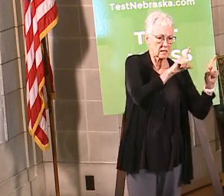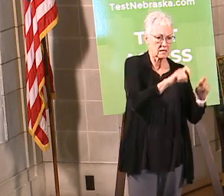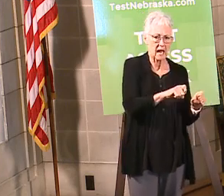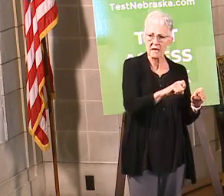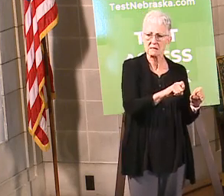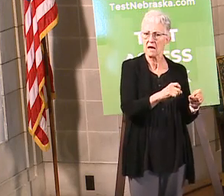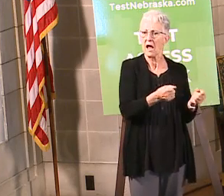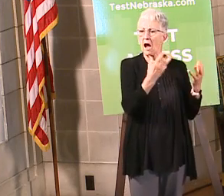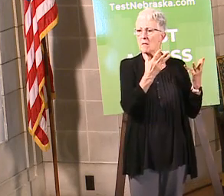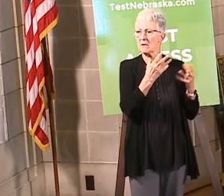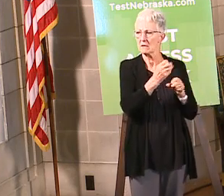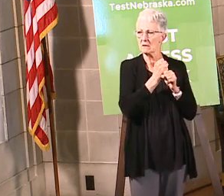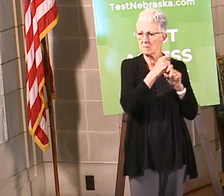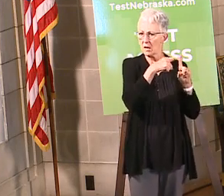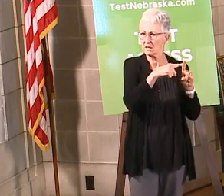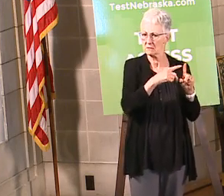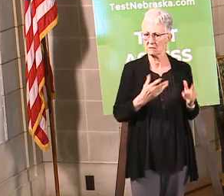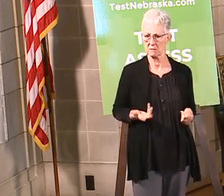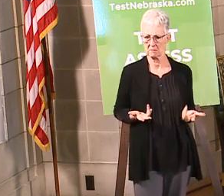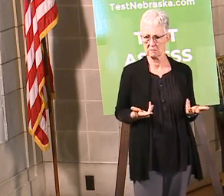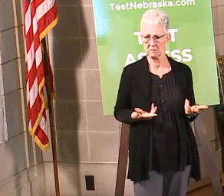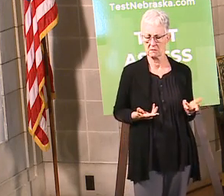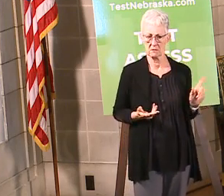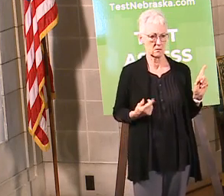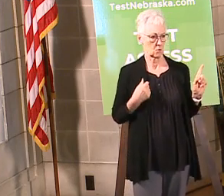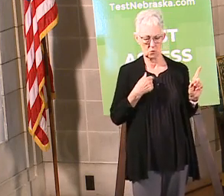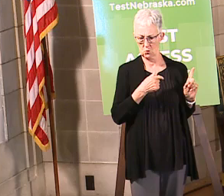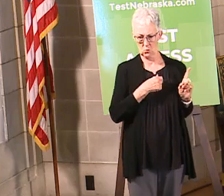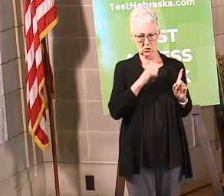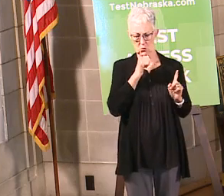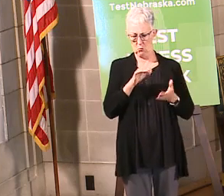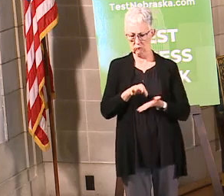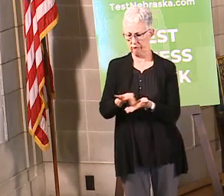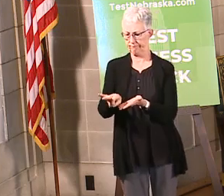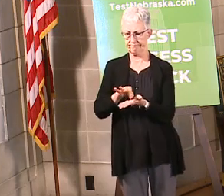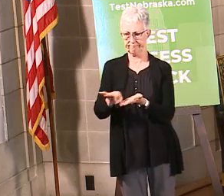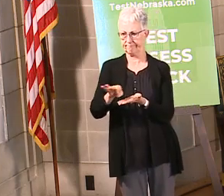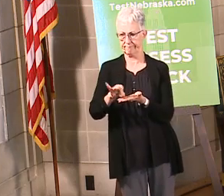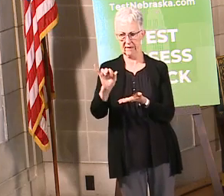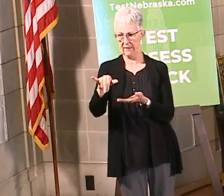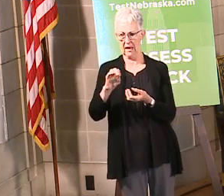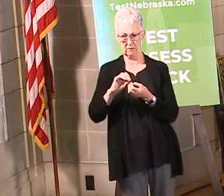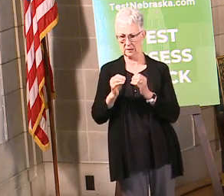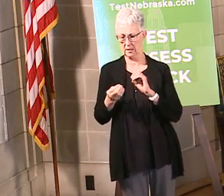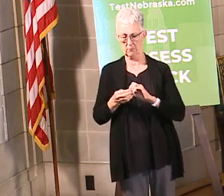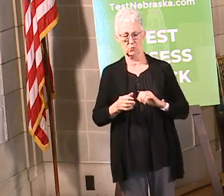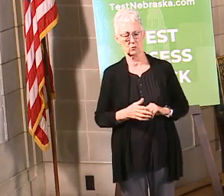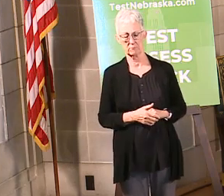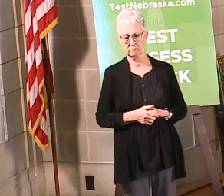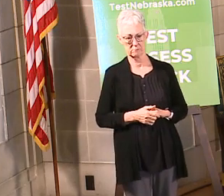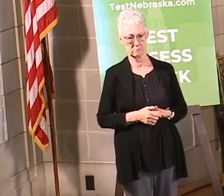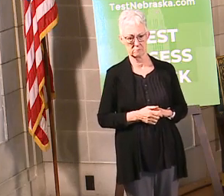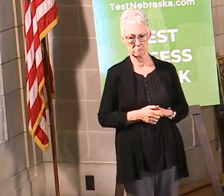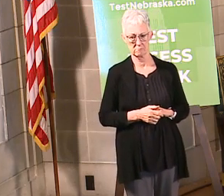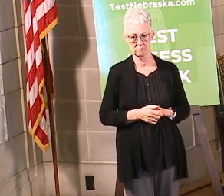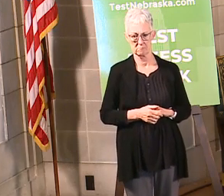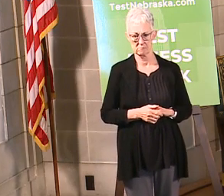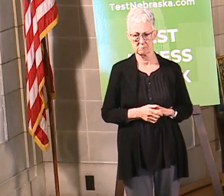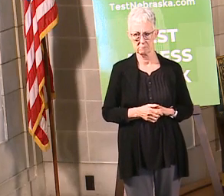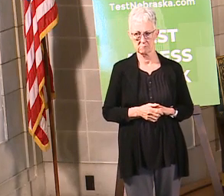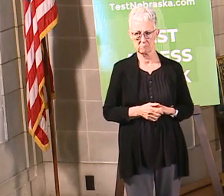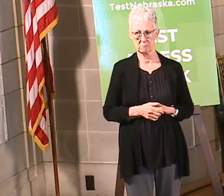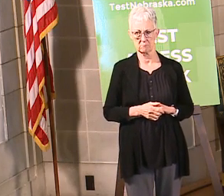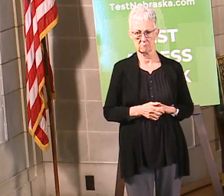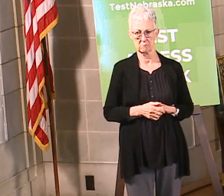in any of the regular testing we're doing or in the Test Nebraska, so we don't really track that. How many people who Test Nebraska said needed to be tested